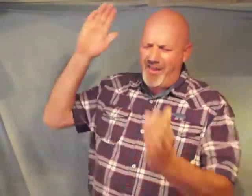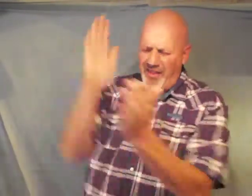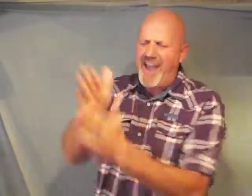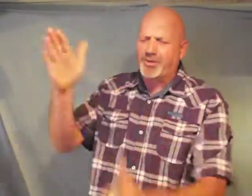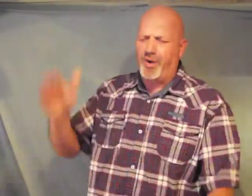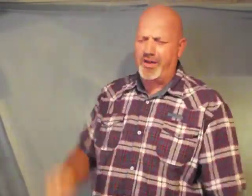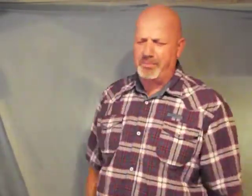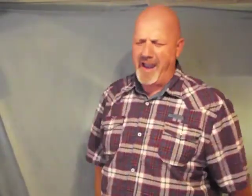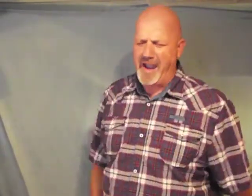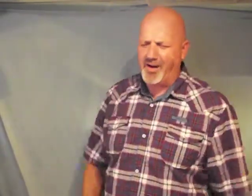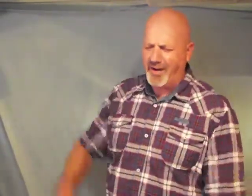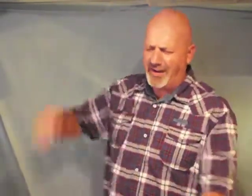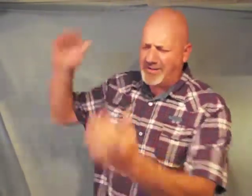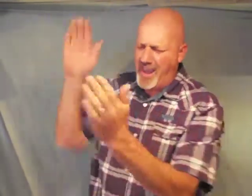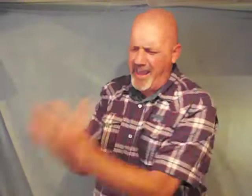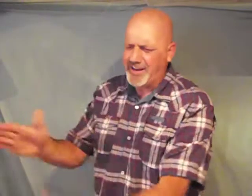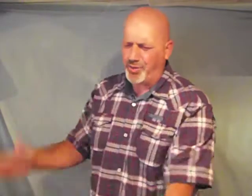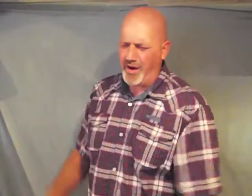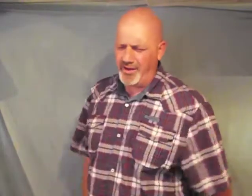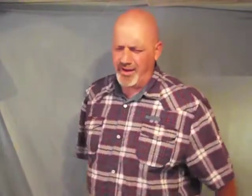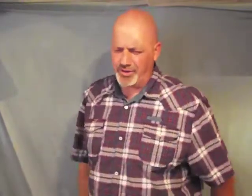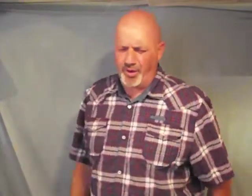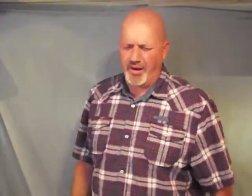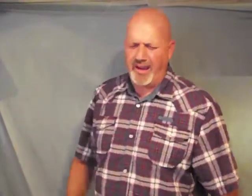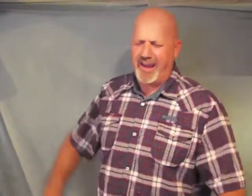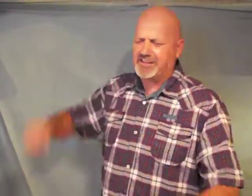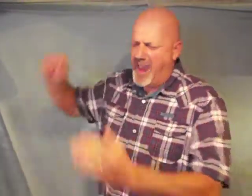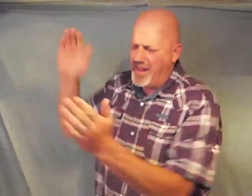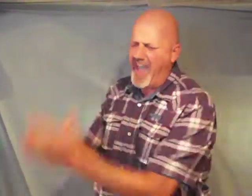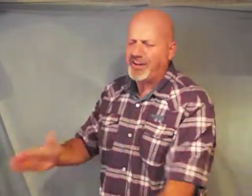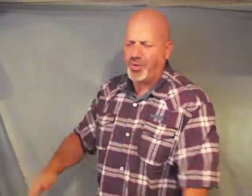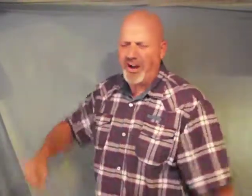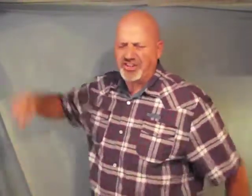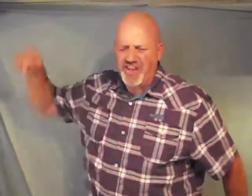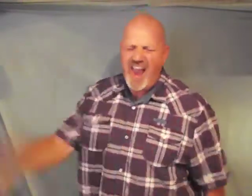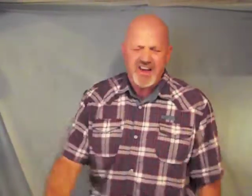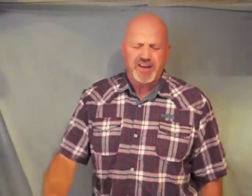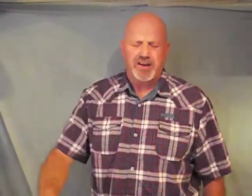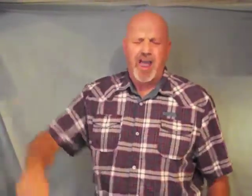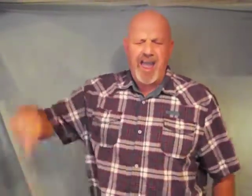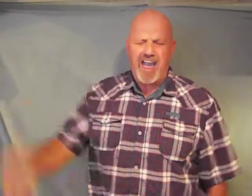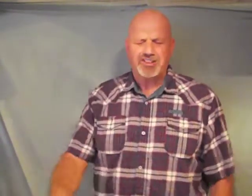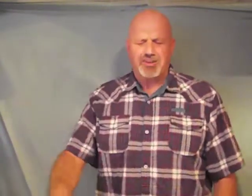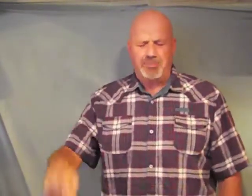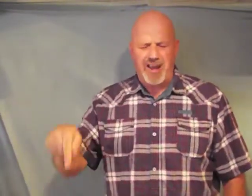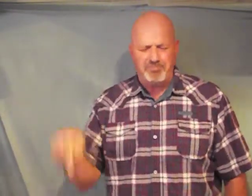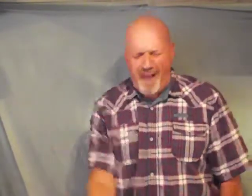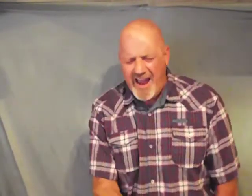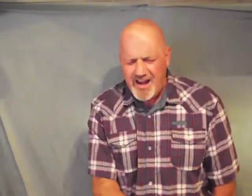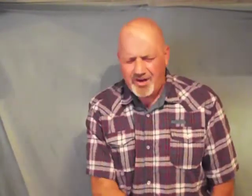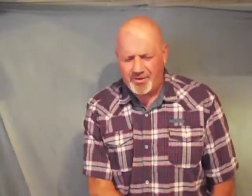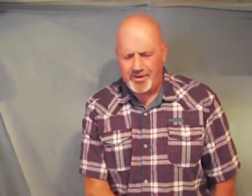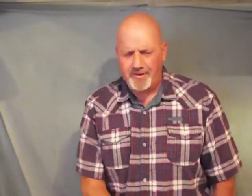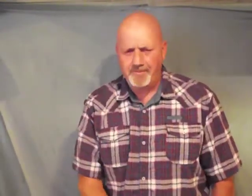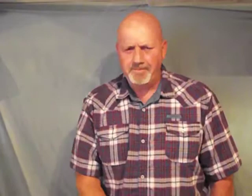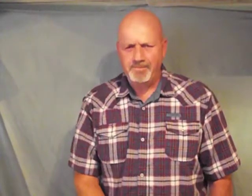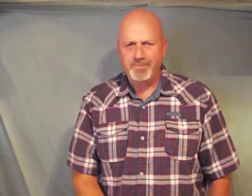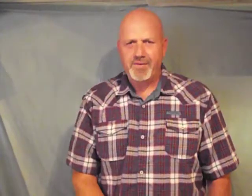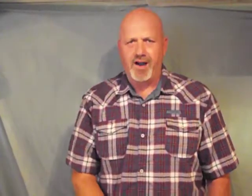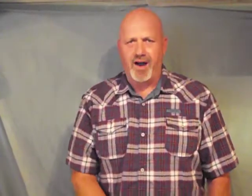that's where the power is that's where the authority is that's where Satan has to be bound on